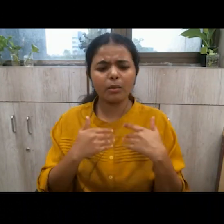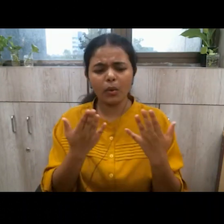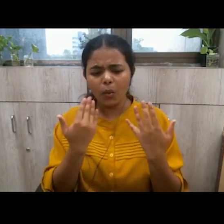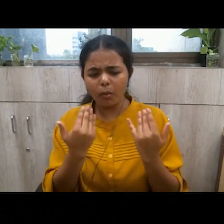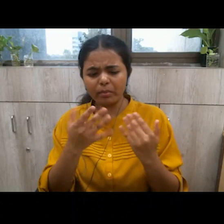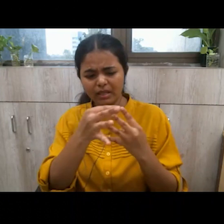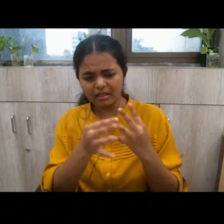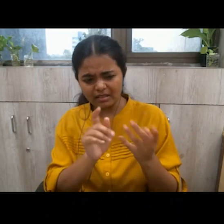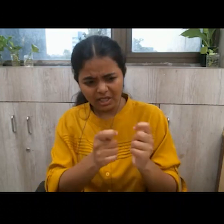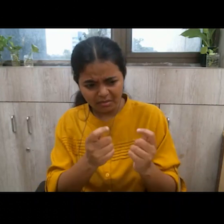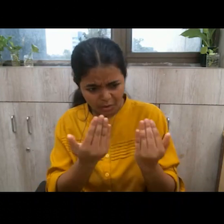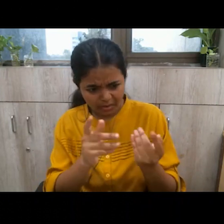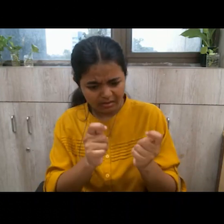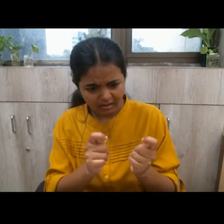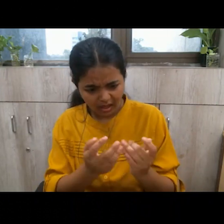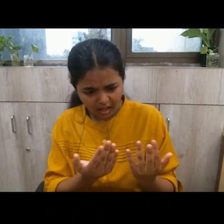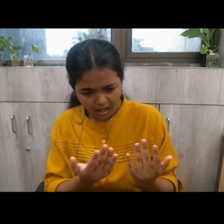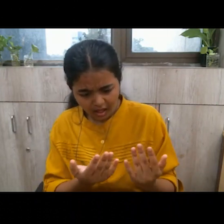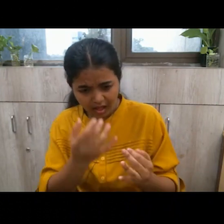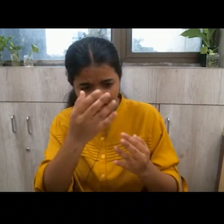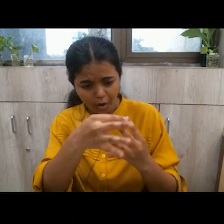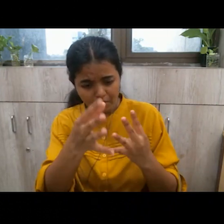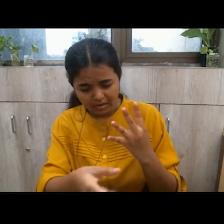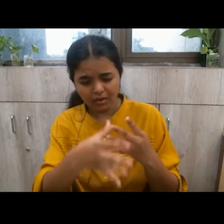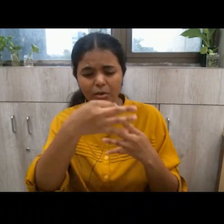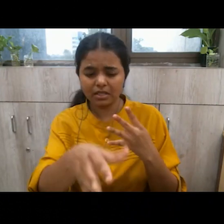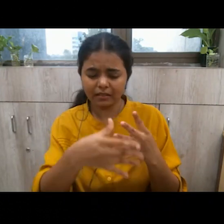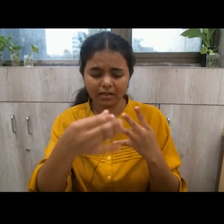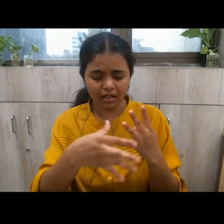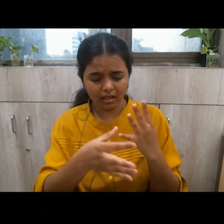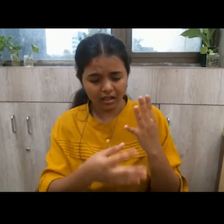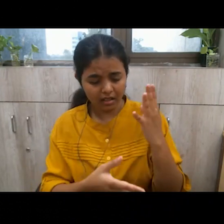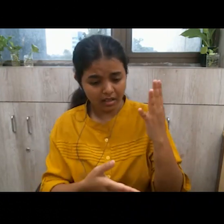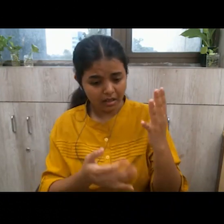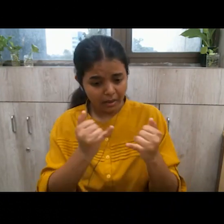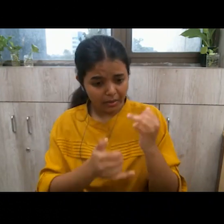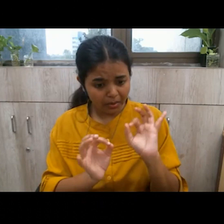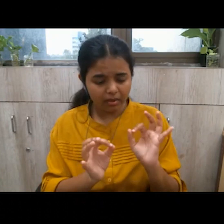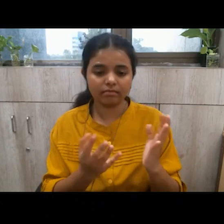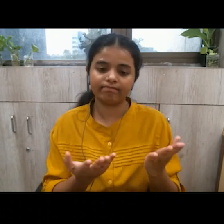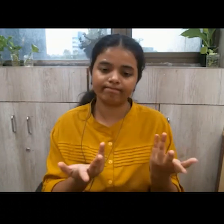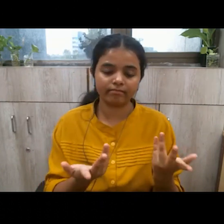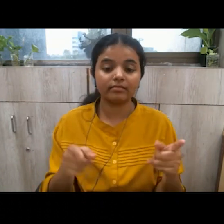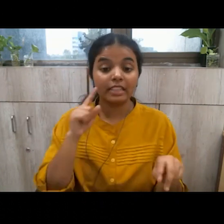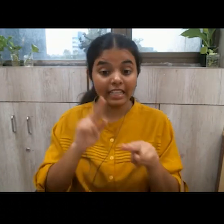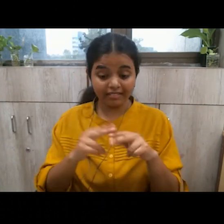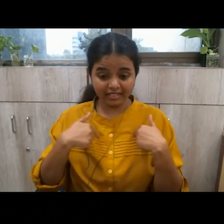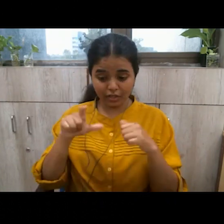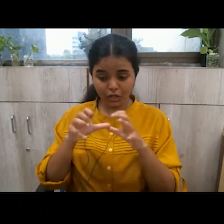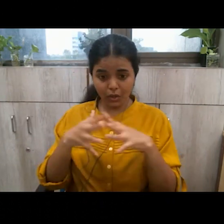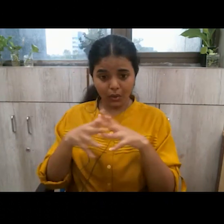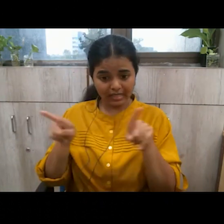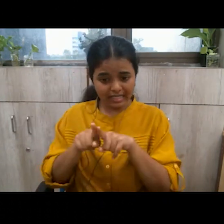that possibility open to change if we hate then what is the difference between us and